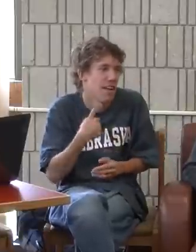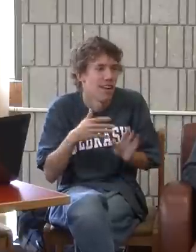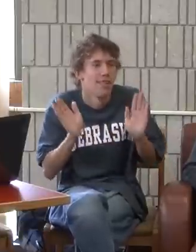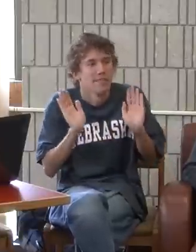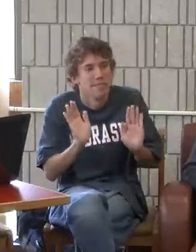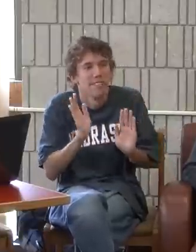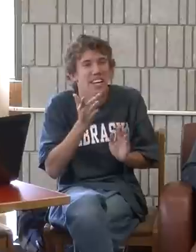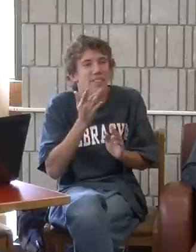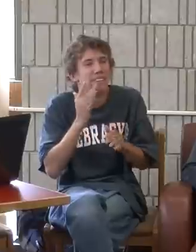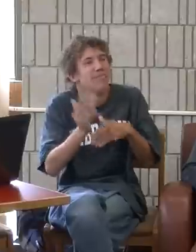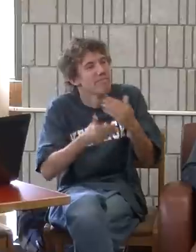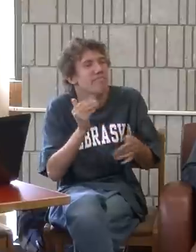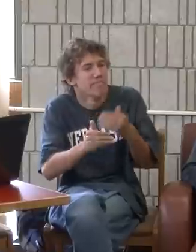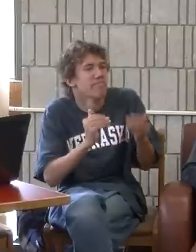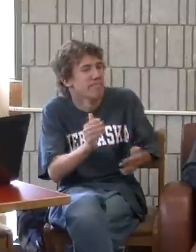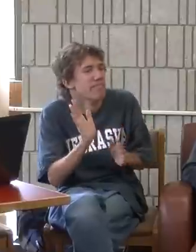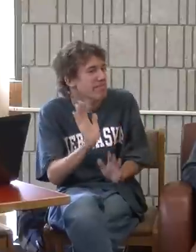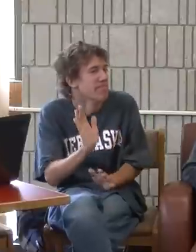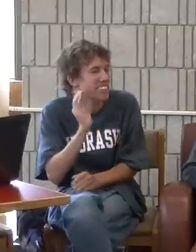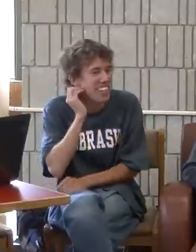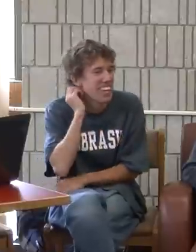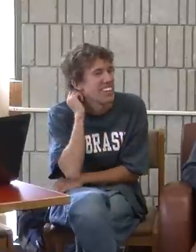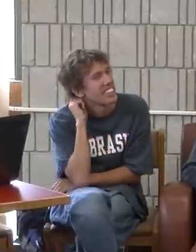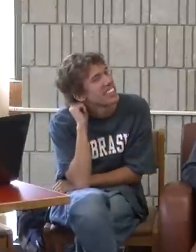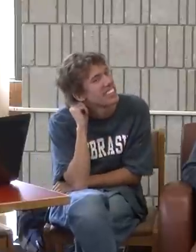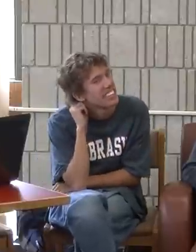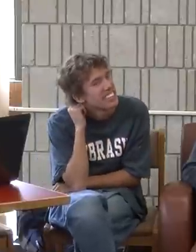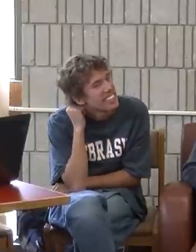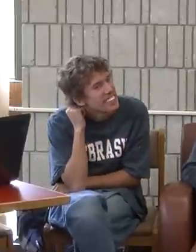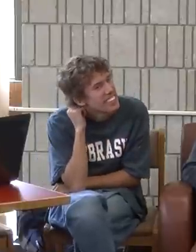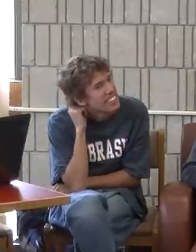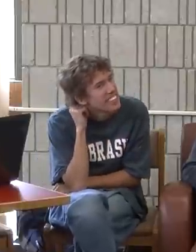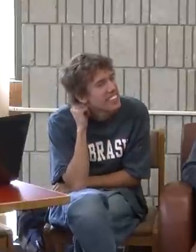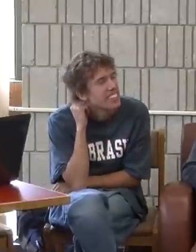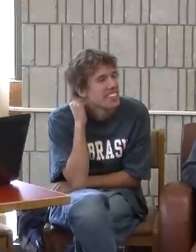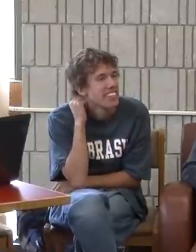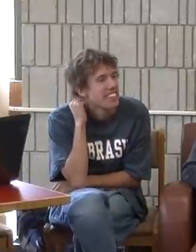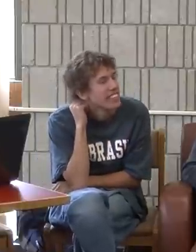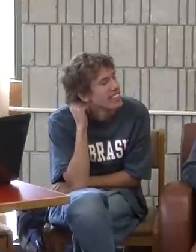one conversation. That's why I prefer to take it slowly and build on a relationship.